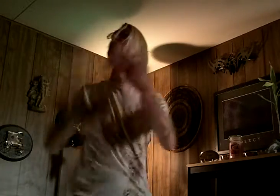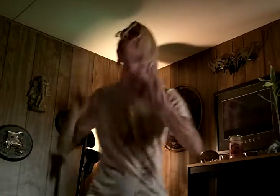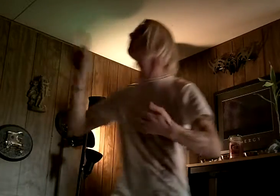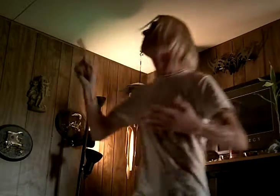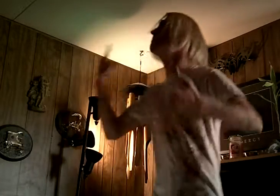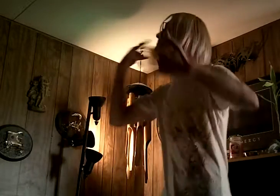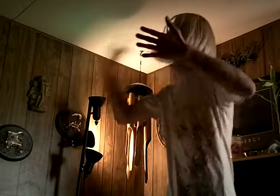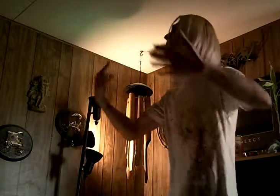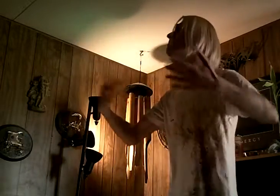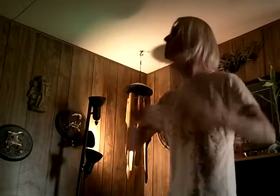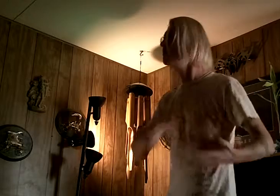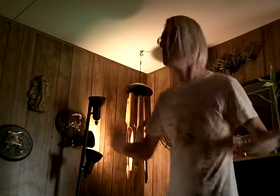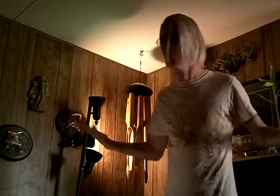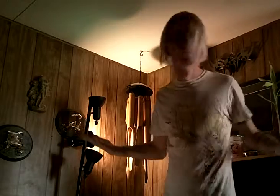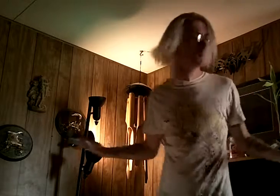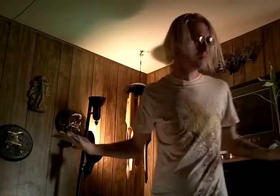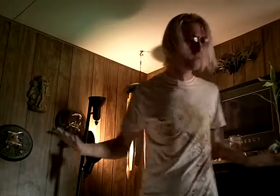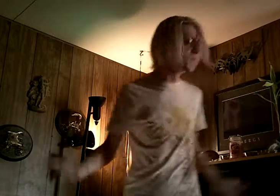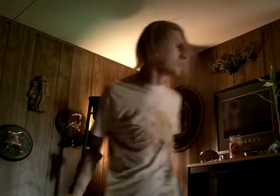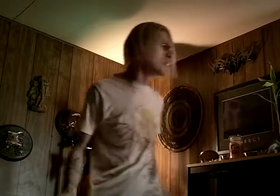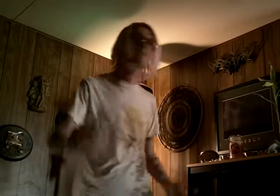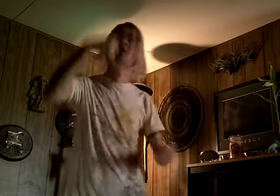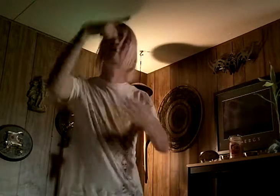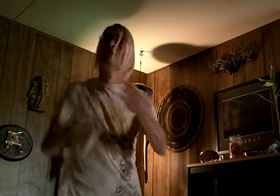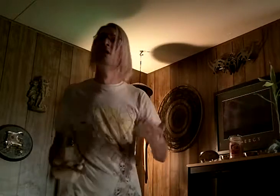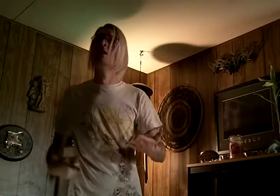Somebody tell me What?